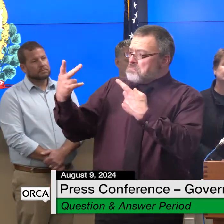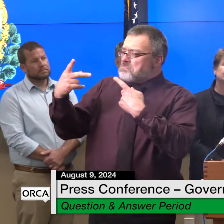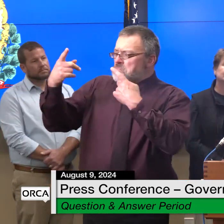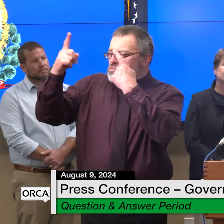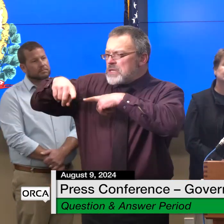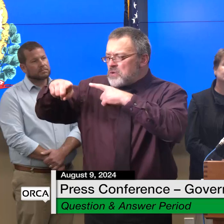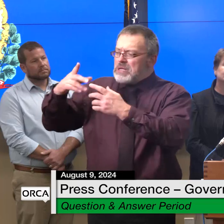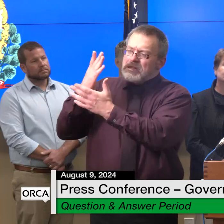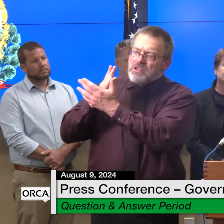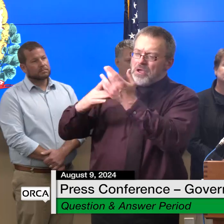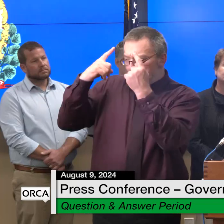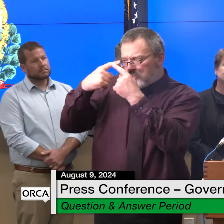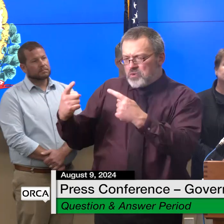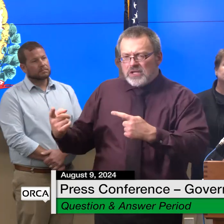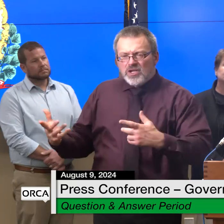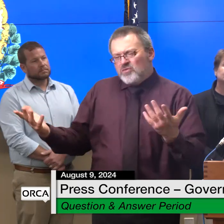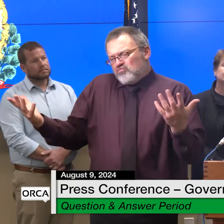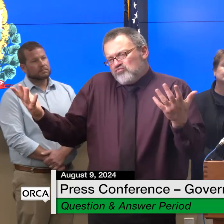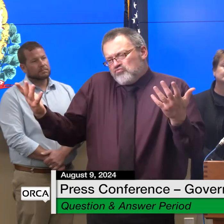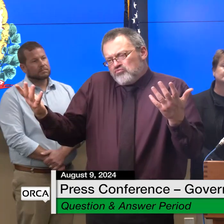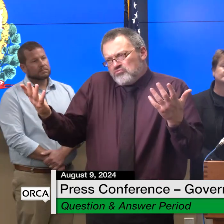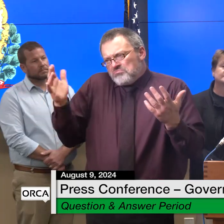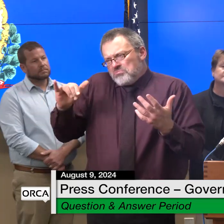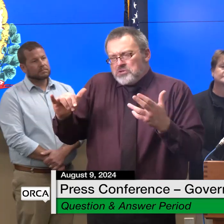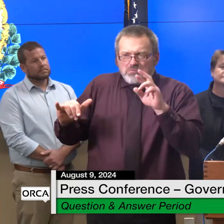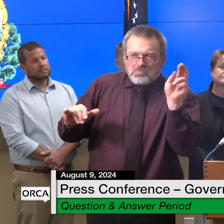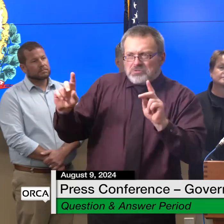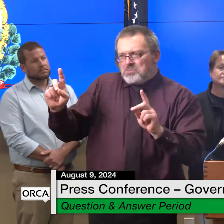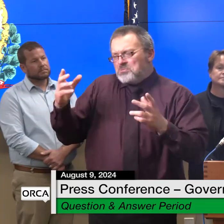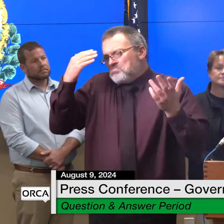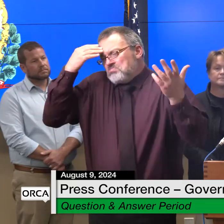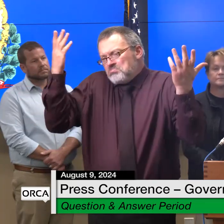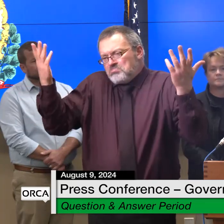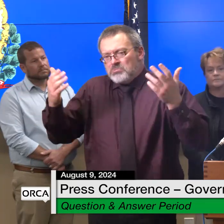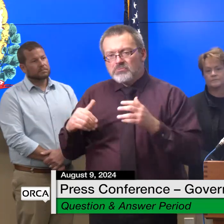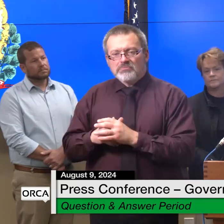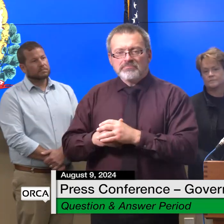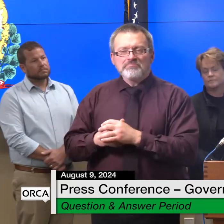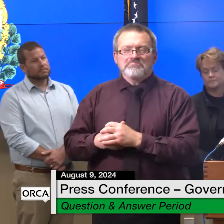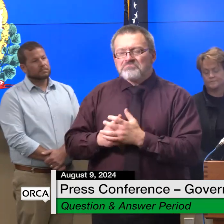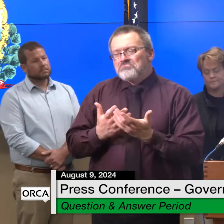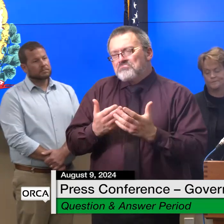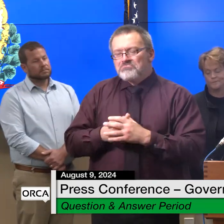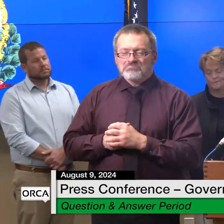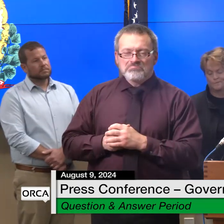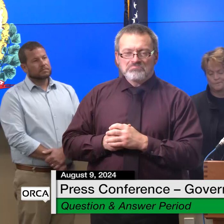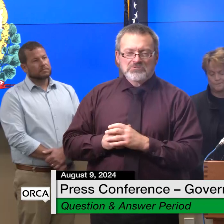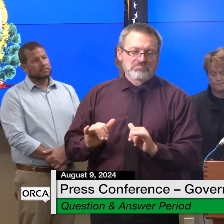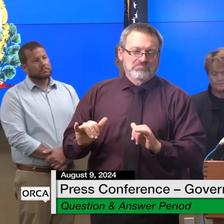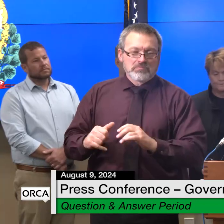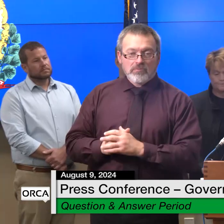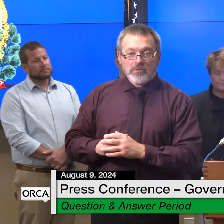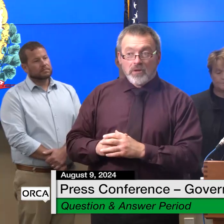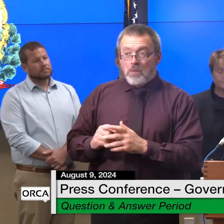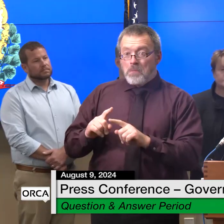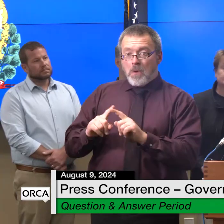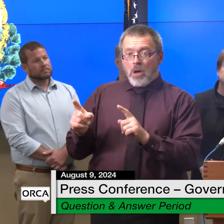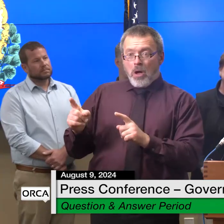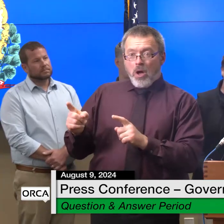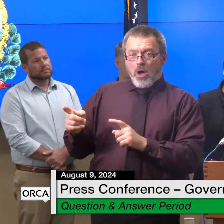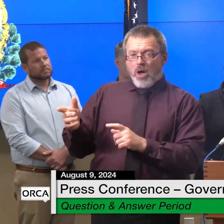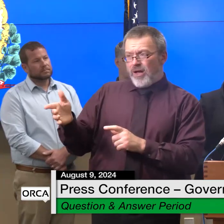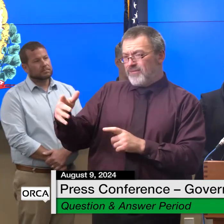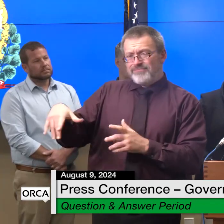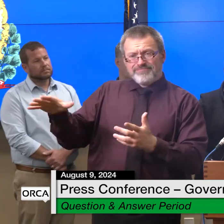we may not uh may not not agree uh totally so um but that goes uh for almost any